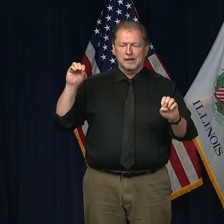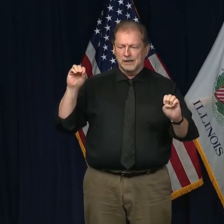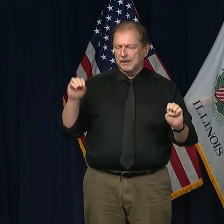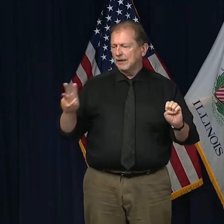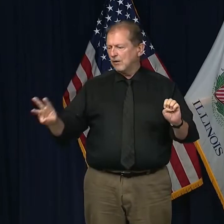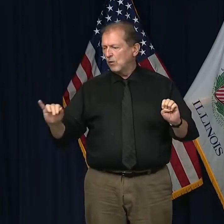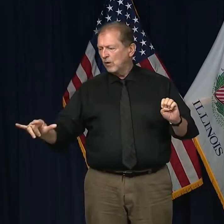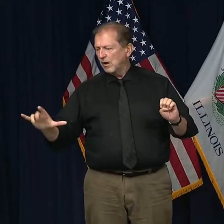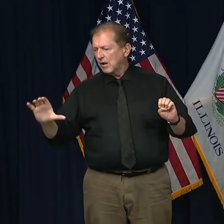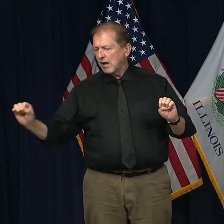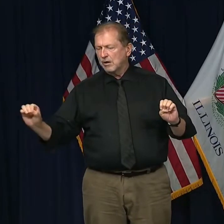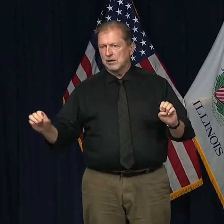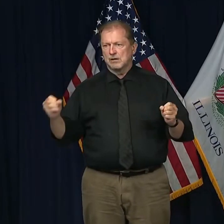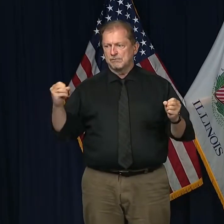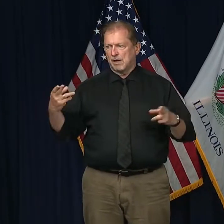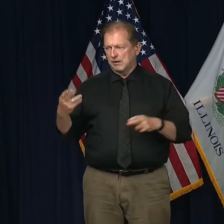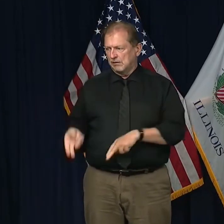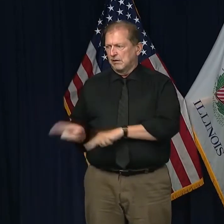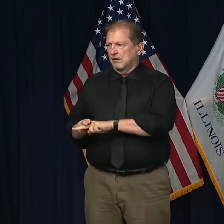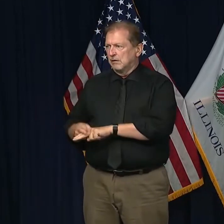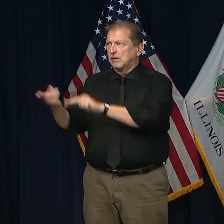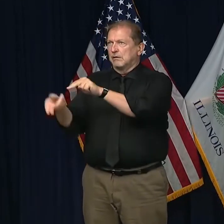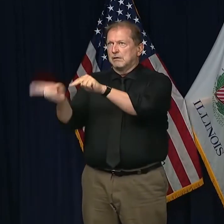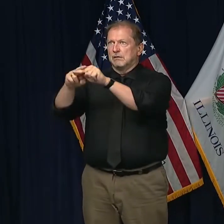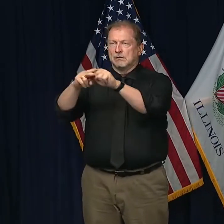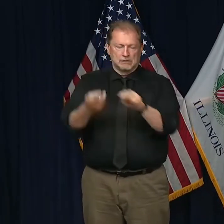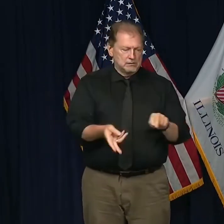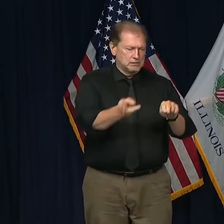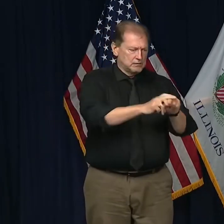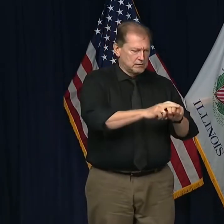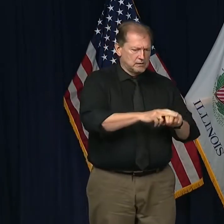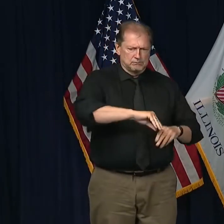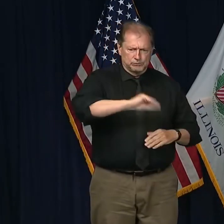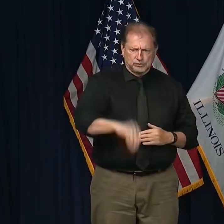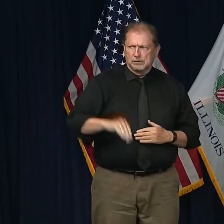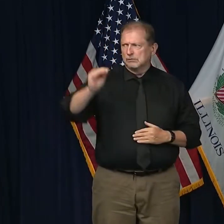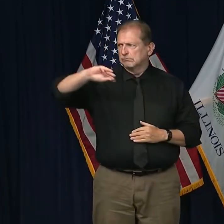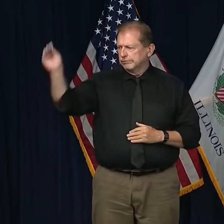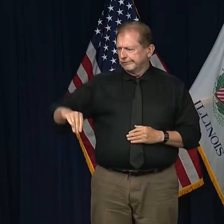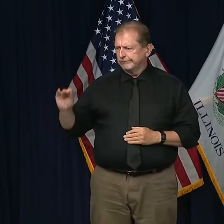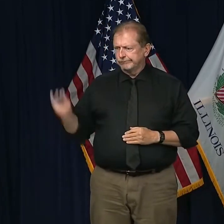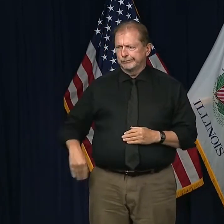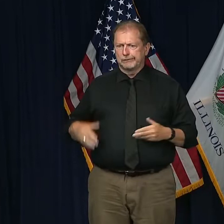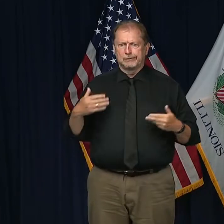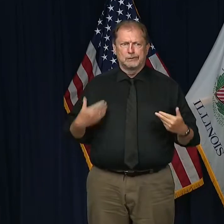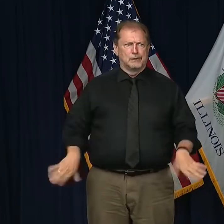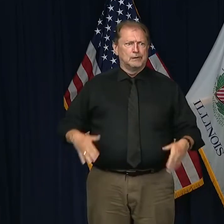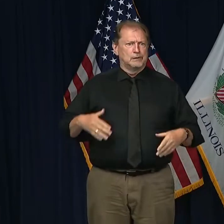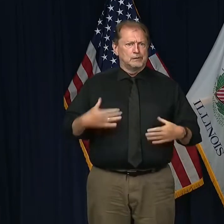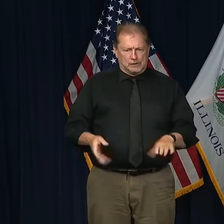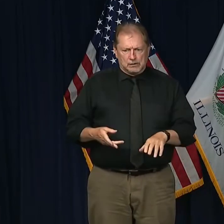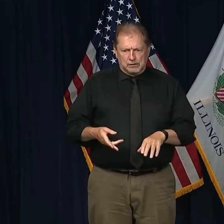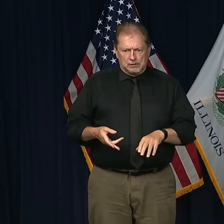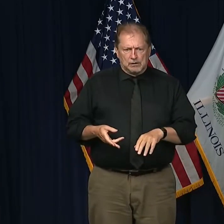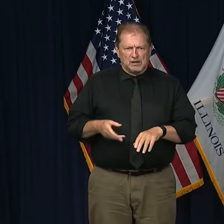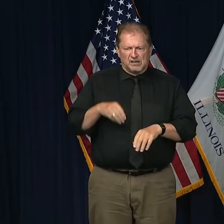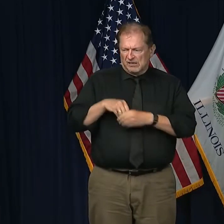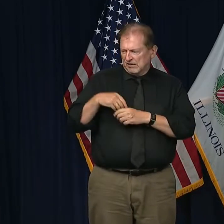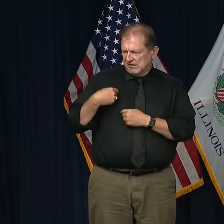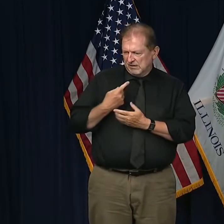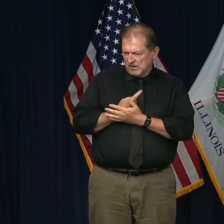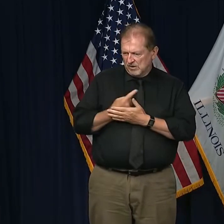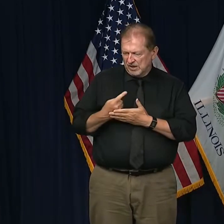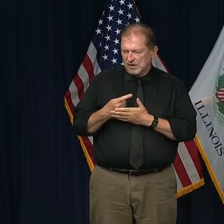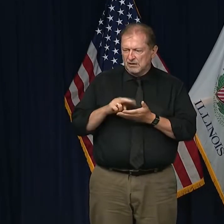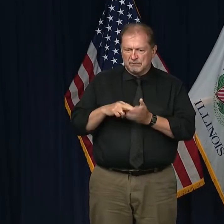some of them a percent in positivity rates over the last week alone. Yes. So at this trajectory, some of them hitting 6%.